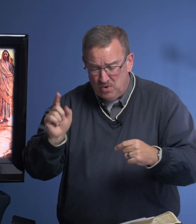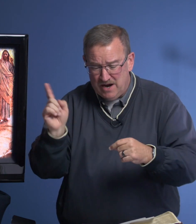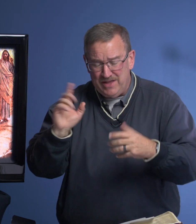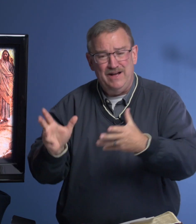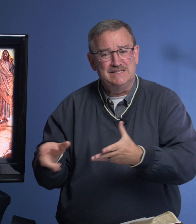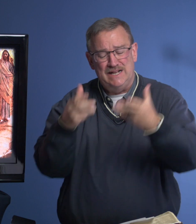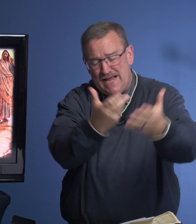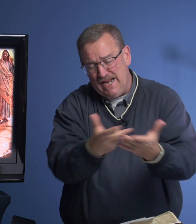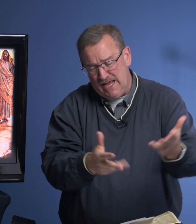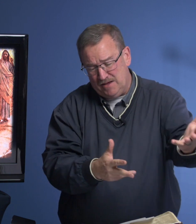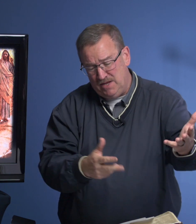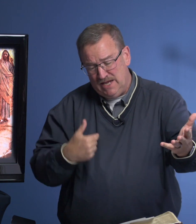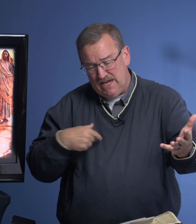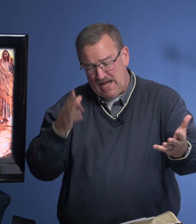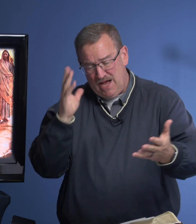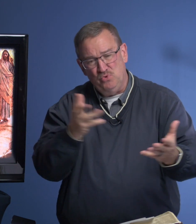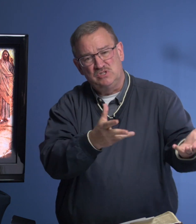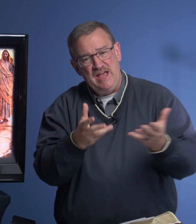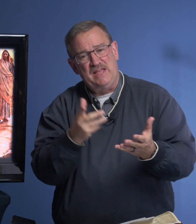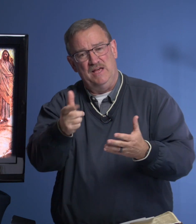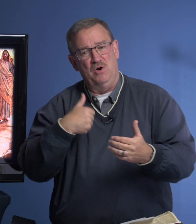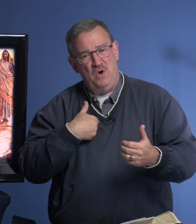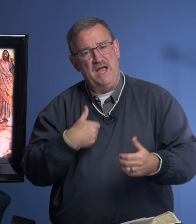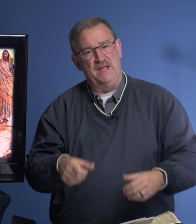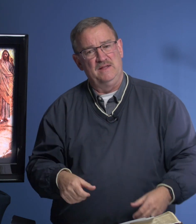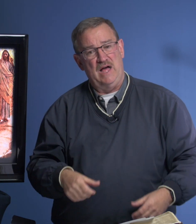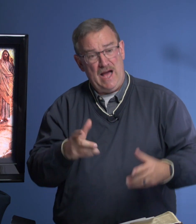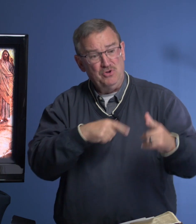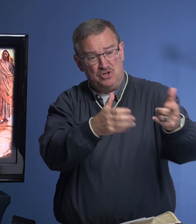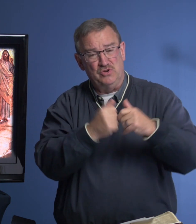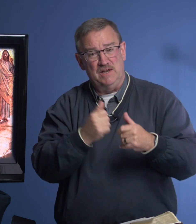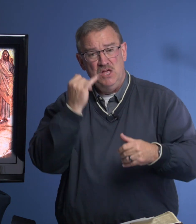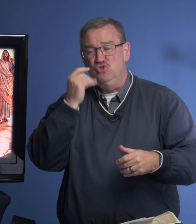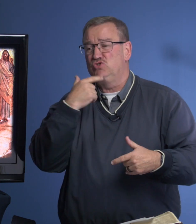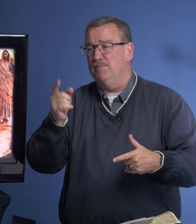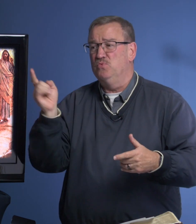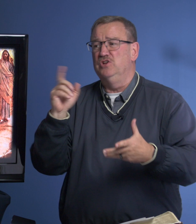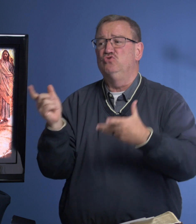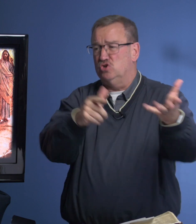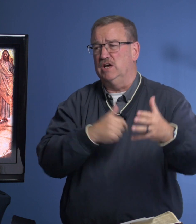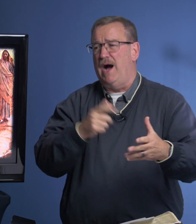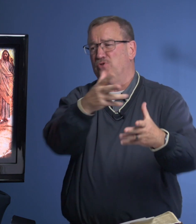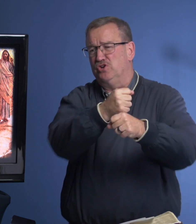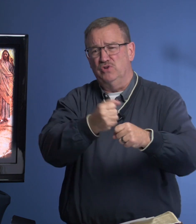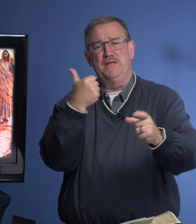where thou hast laid him, and I will take him away. I'm going to go get him. You tell me where you took him. I'm going to go get him